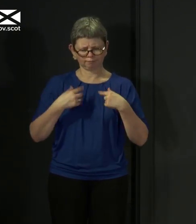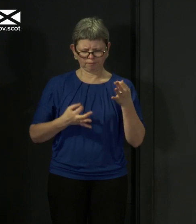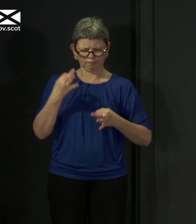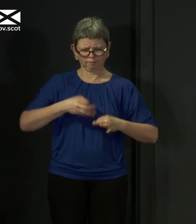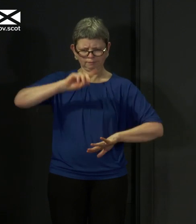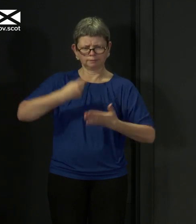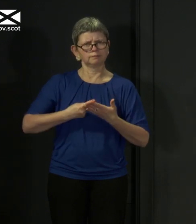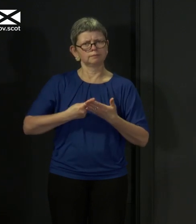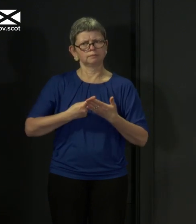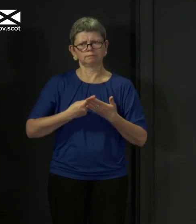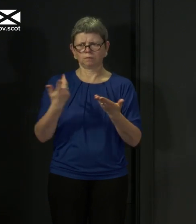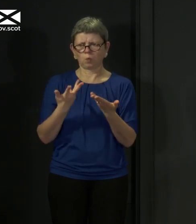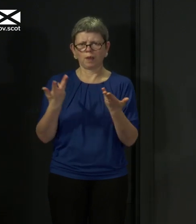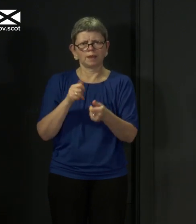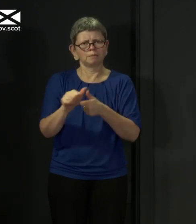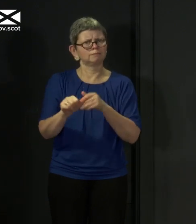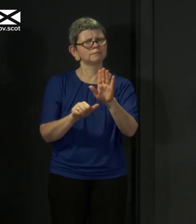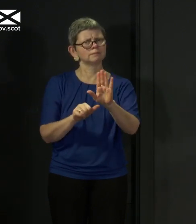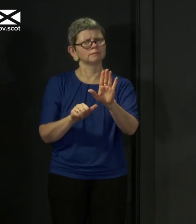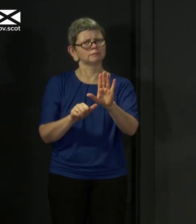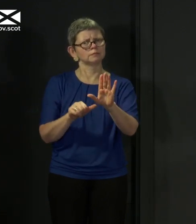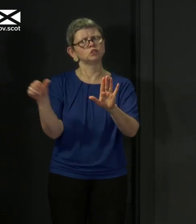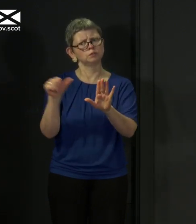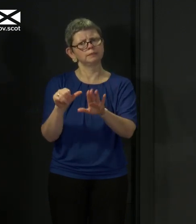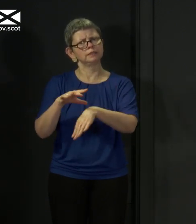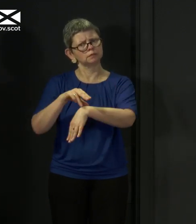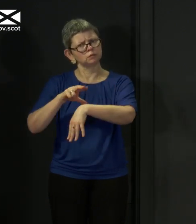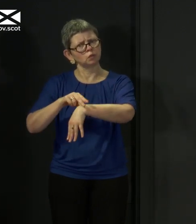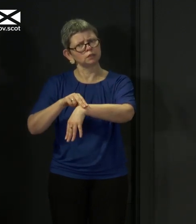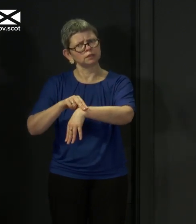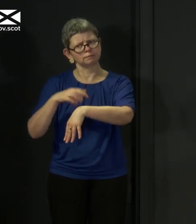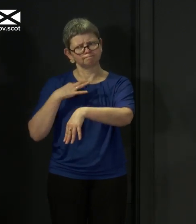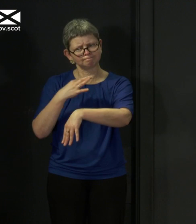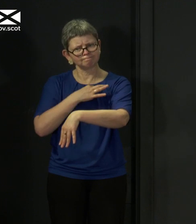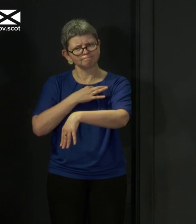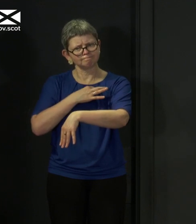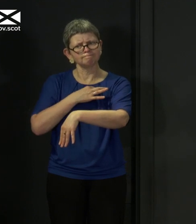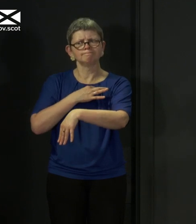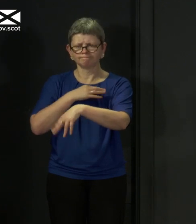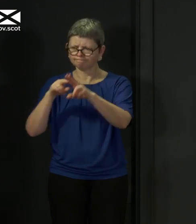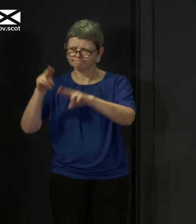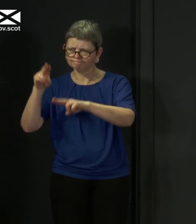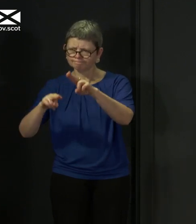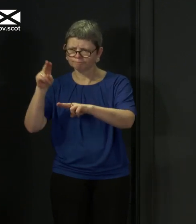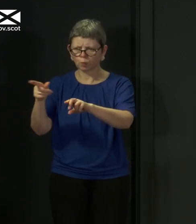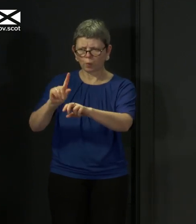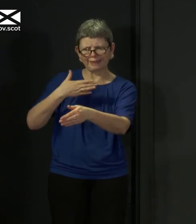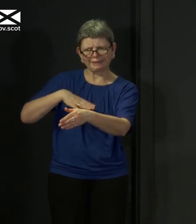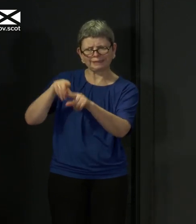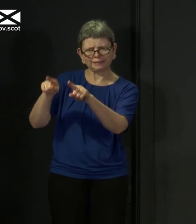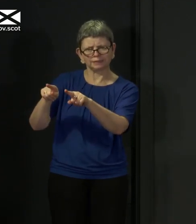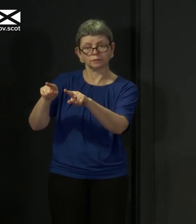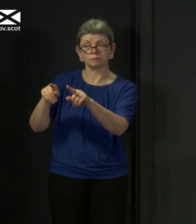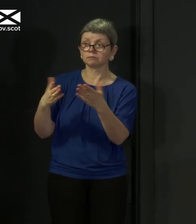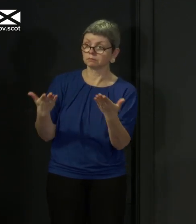me. These decisions should be made by clinicians who have the ability to take all of the factors of an individual's condition into account.